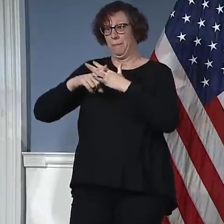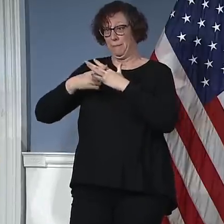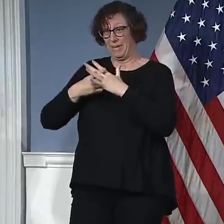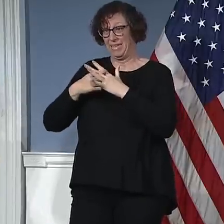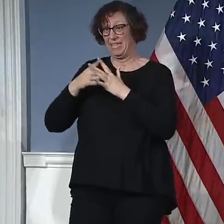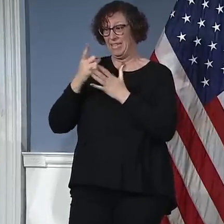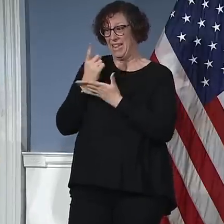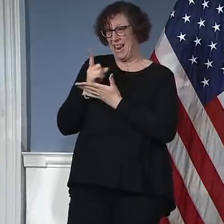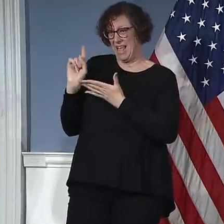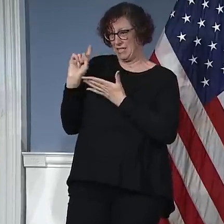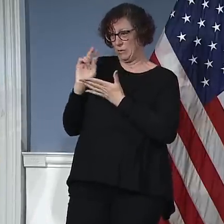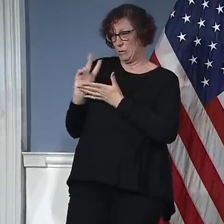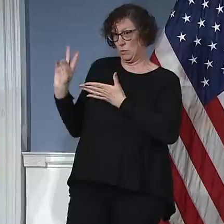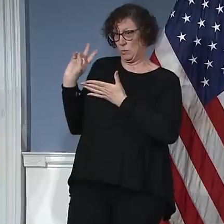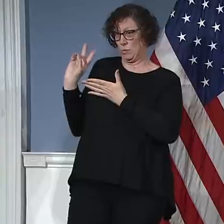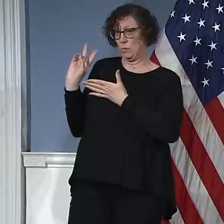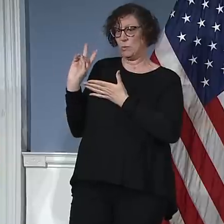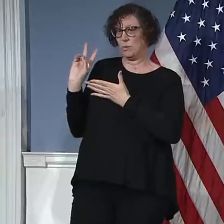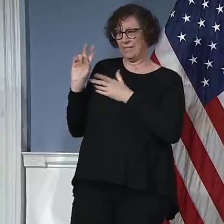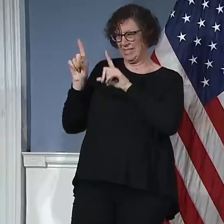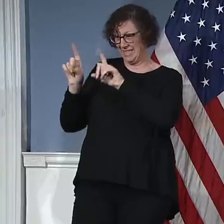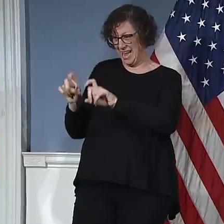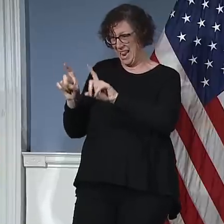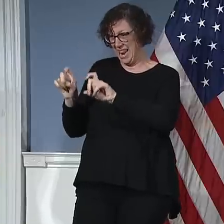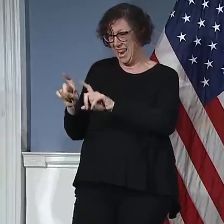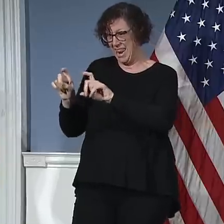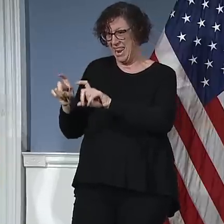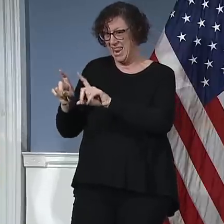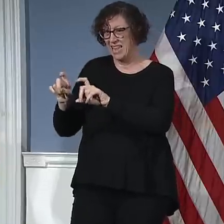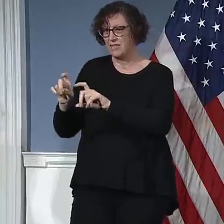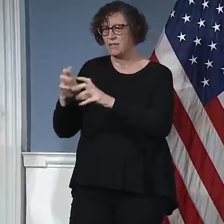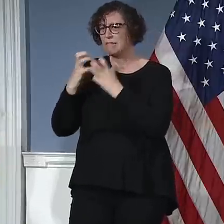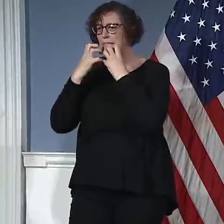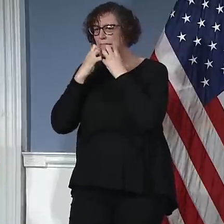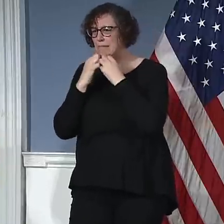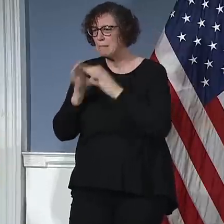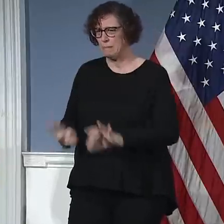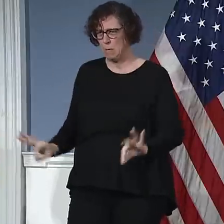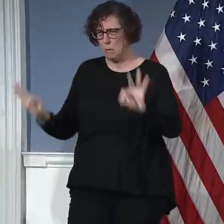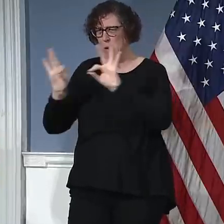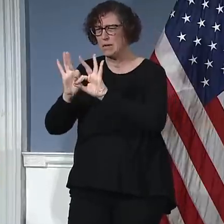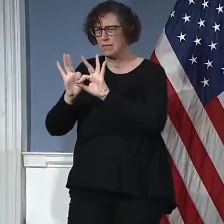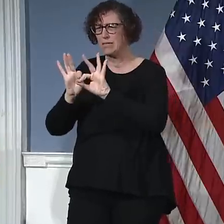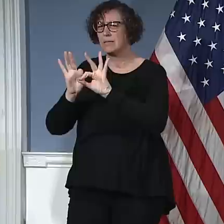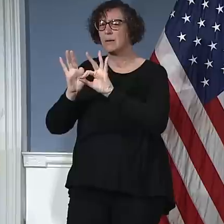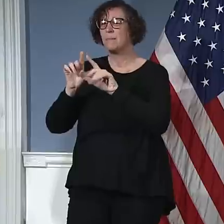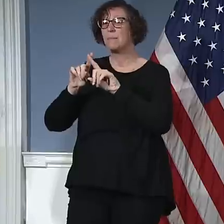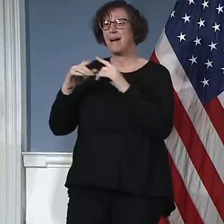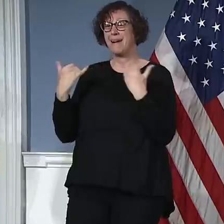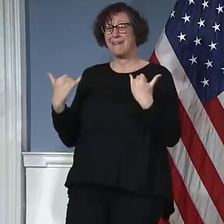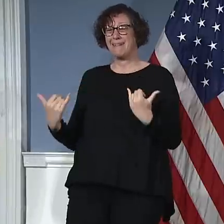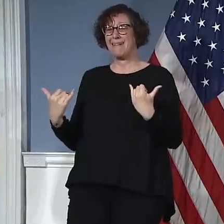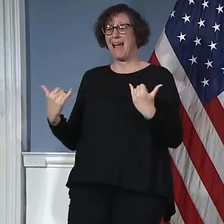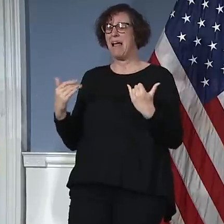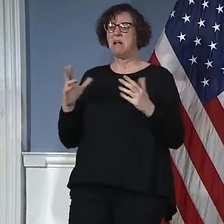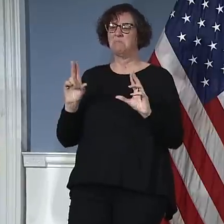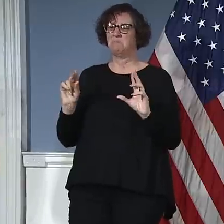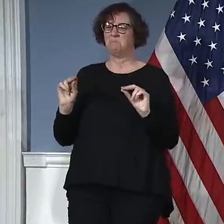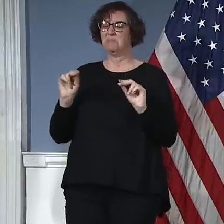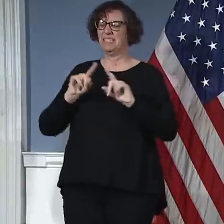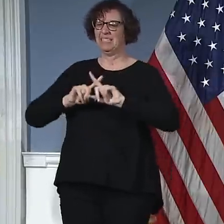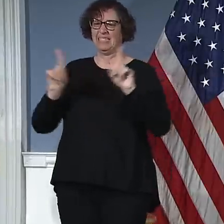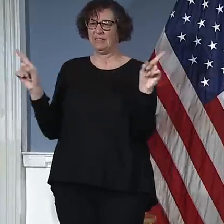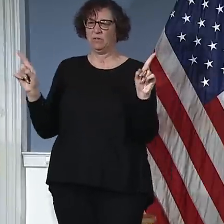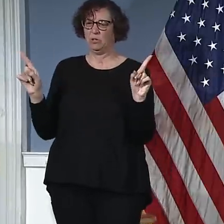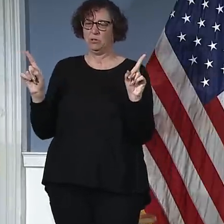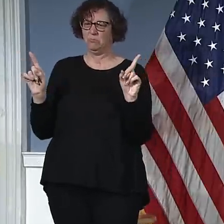scale. It's now, as you've heard from Dr. Barbeau, the realities of testing have changed over time. We certainly need